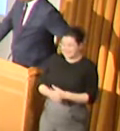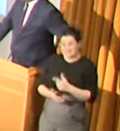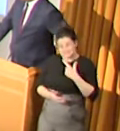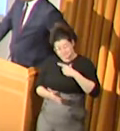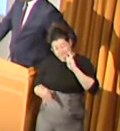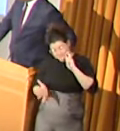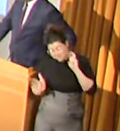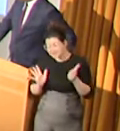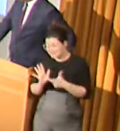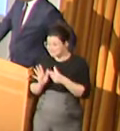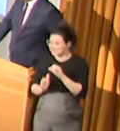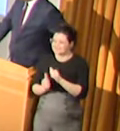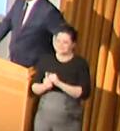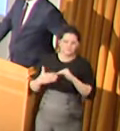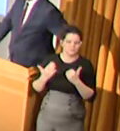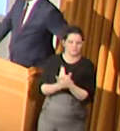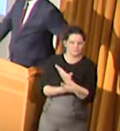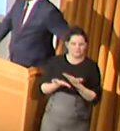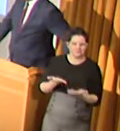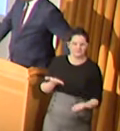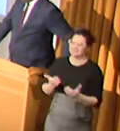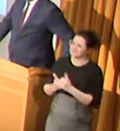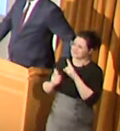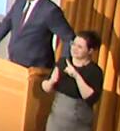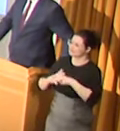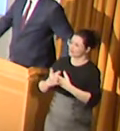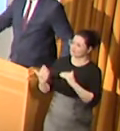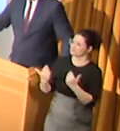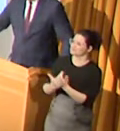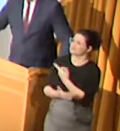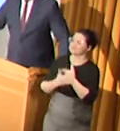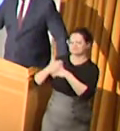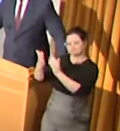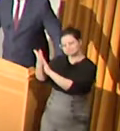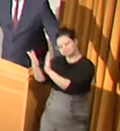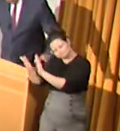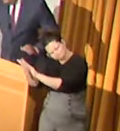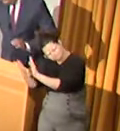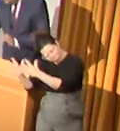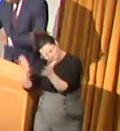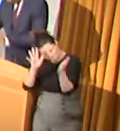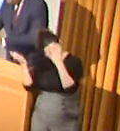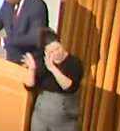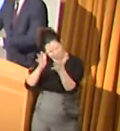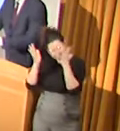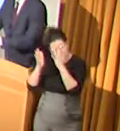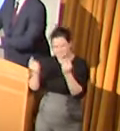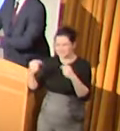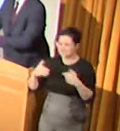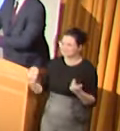must, it is a new thing. You can start anew. So give yourselves an applause for coming out tonight.